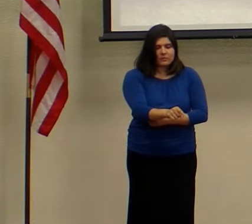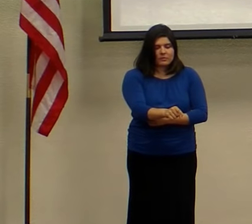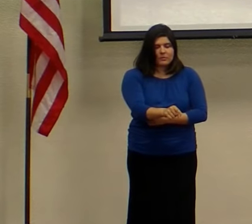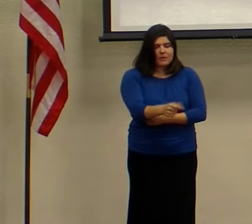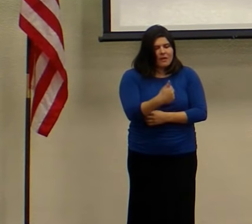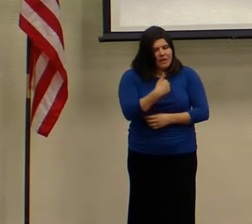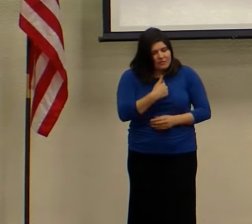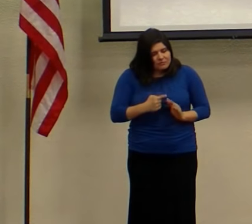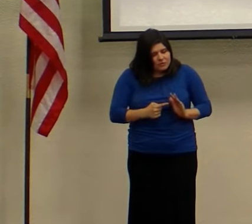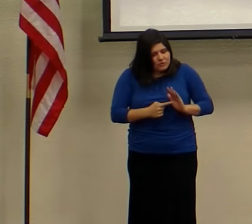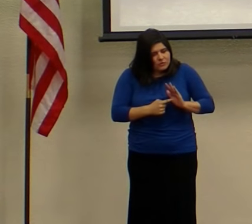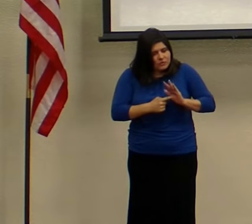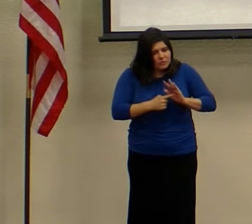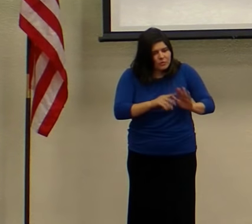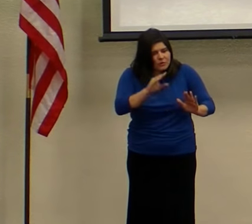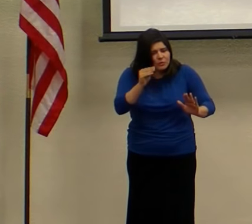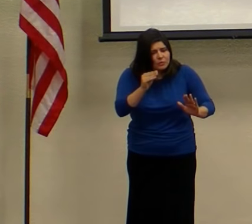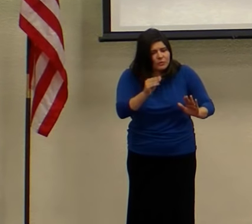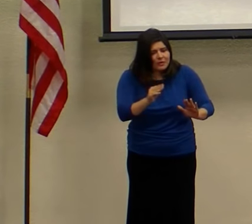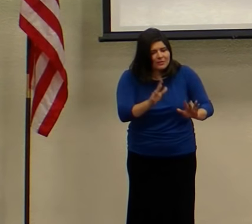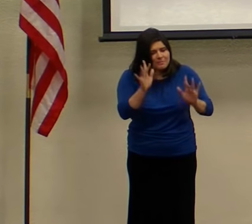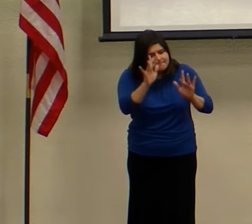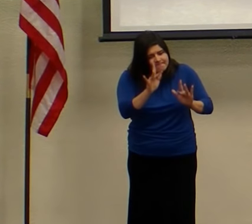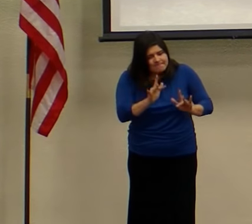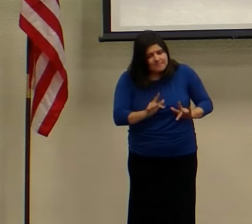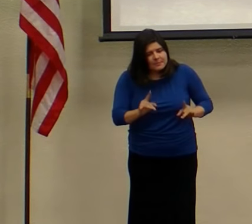I'm showing grace and mercy to you.